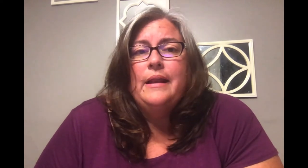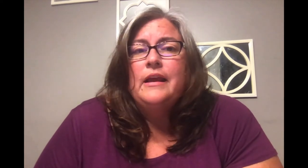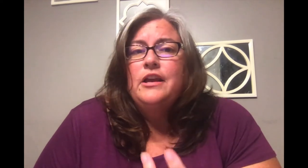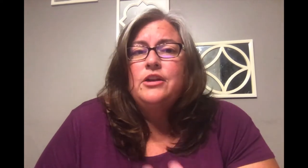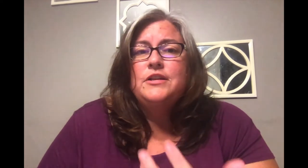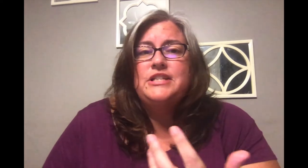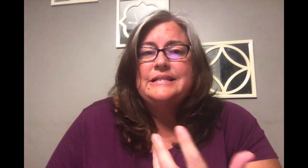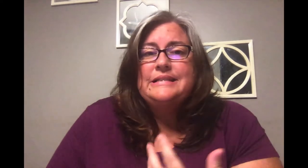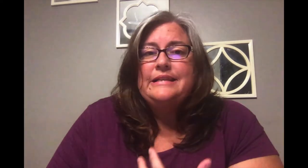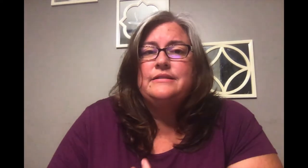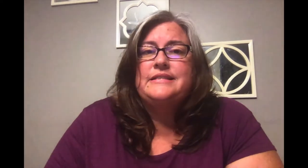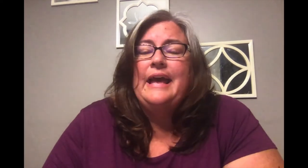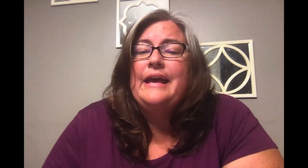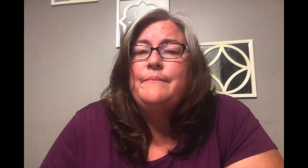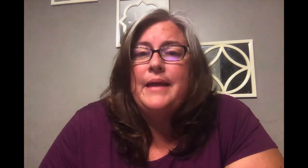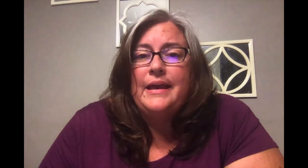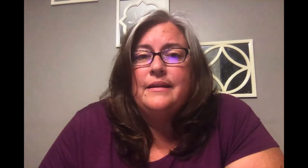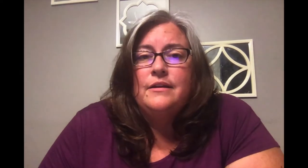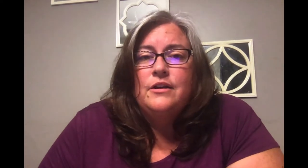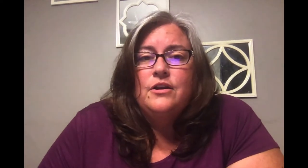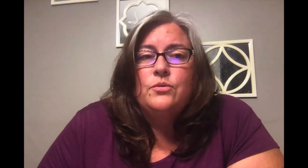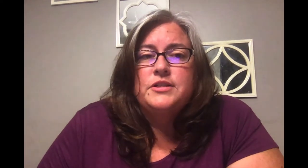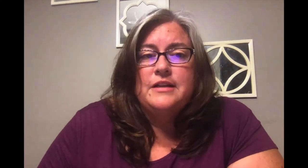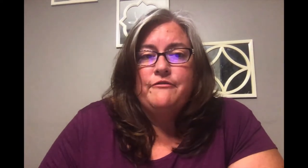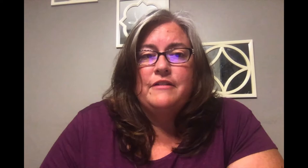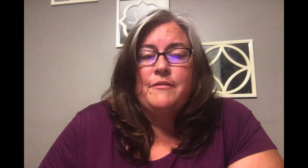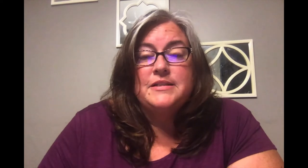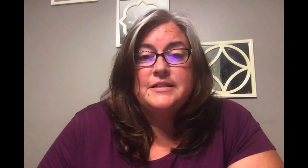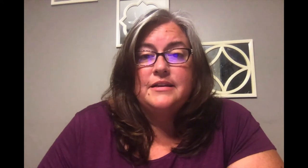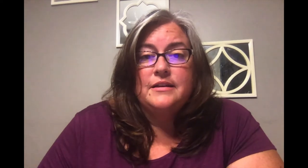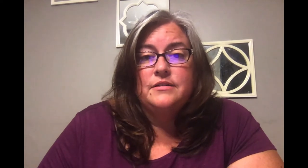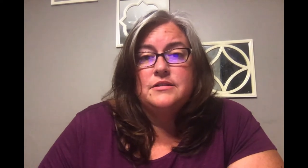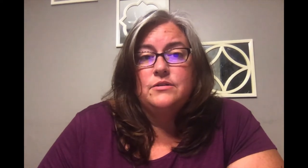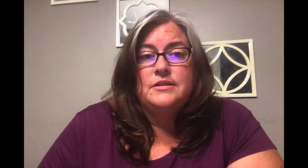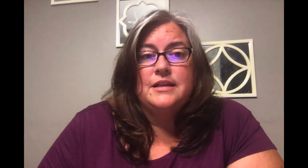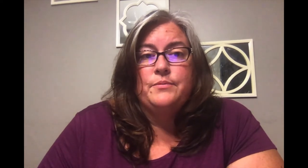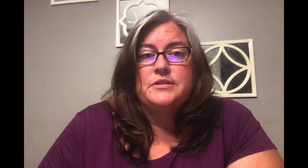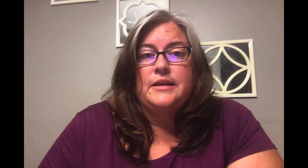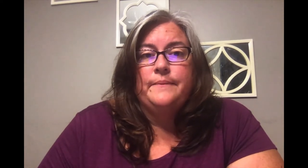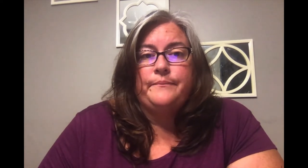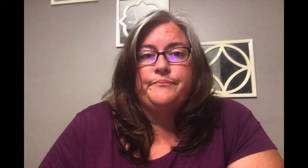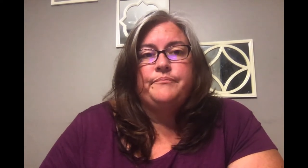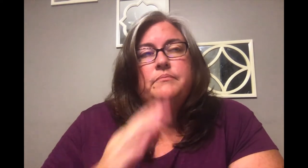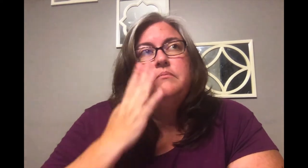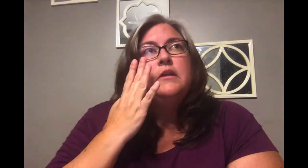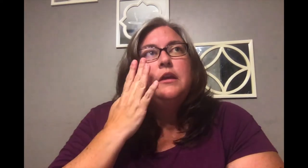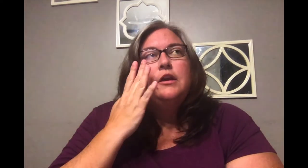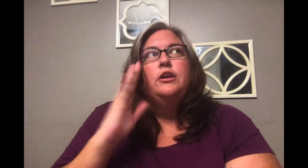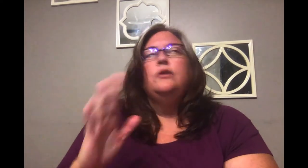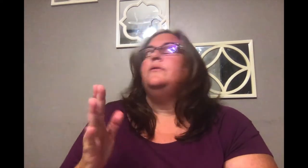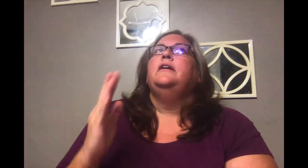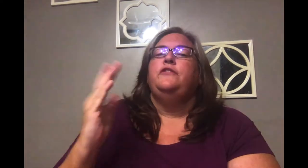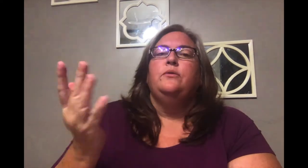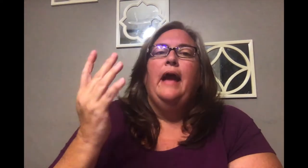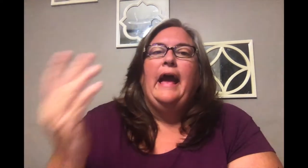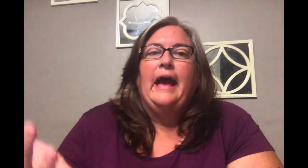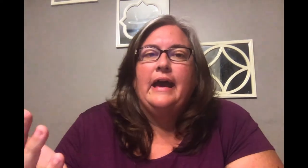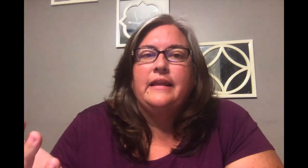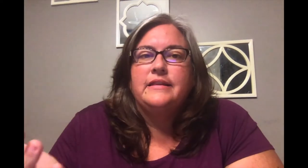You know what, Jesus healed ten men Who were suffering from a skin illness Known as leprosy You know, if you had this